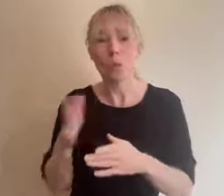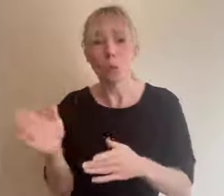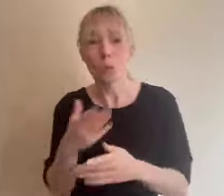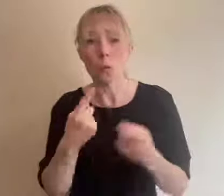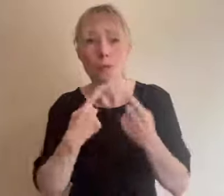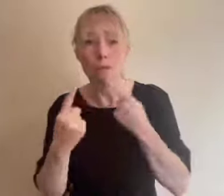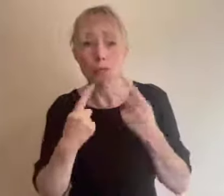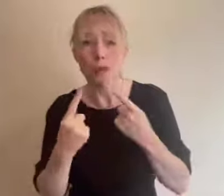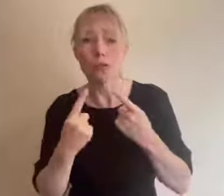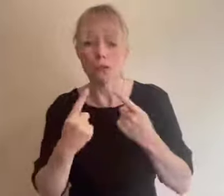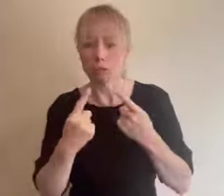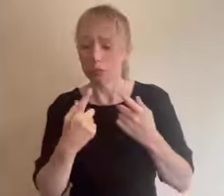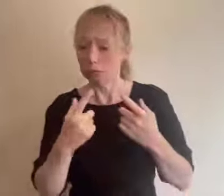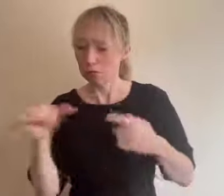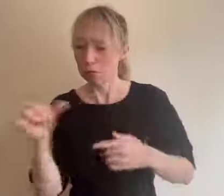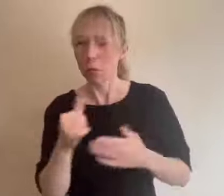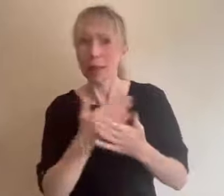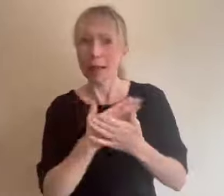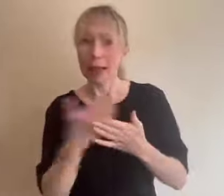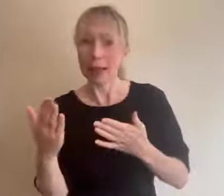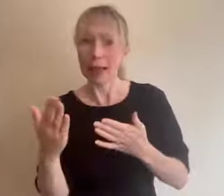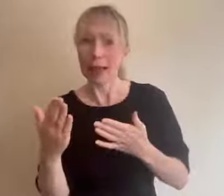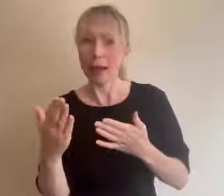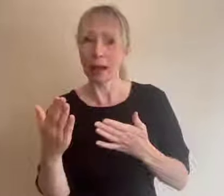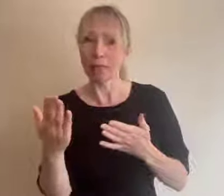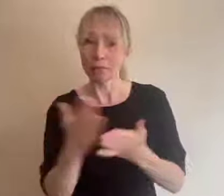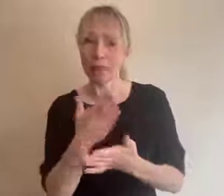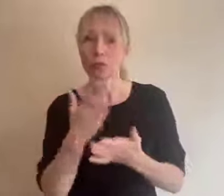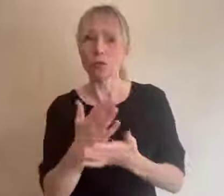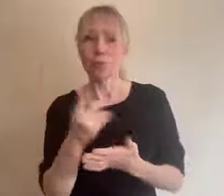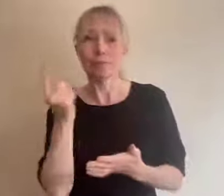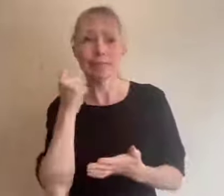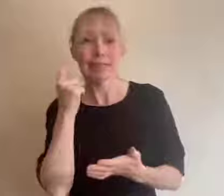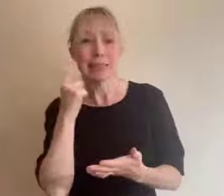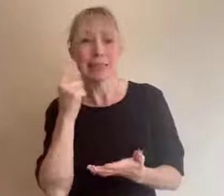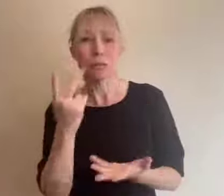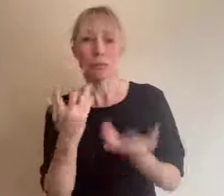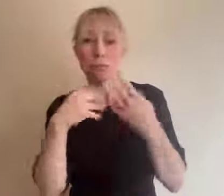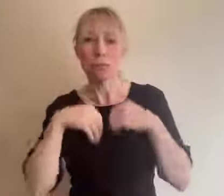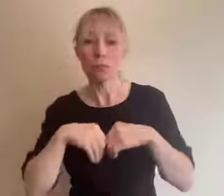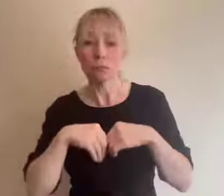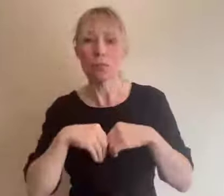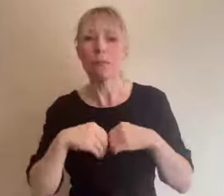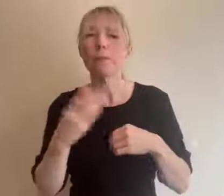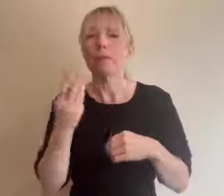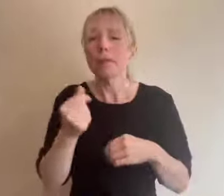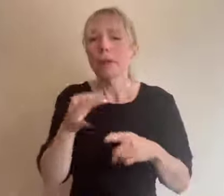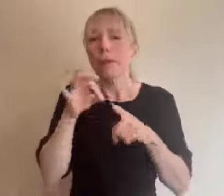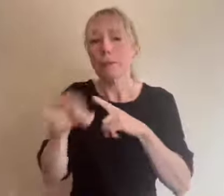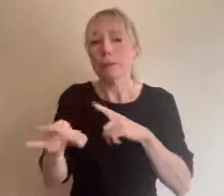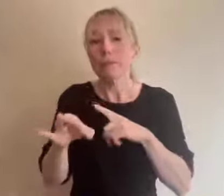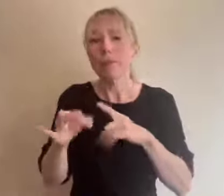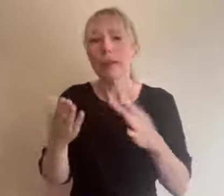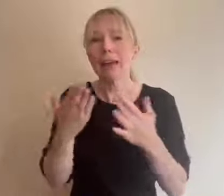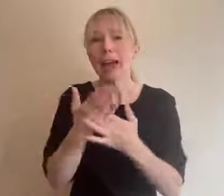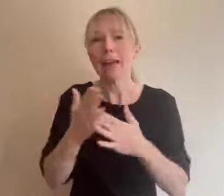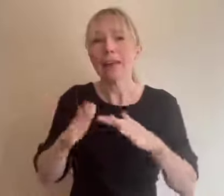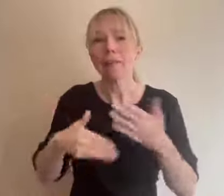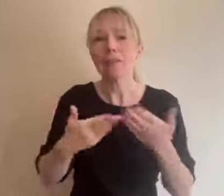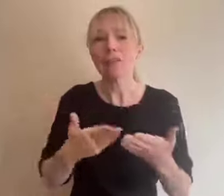be as clear as possible to make them easy to understand there are also some specific access provisions you should have in place for the full event